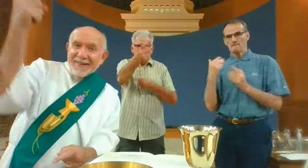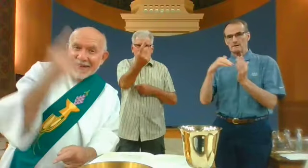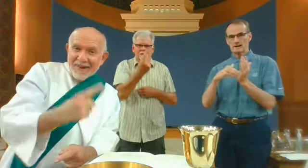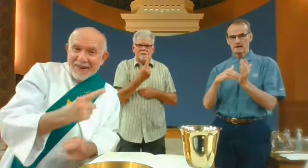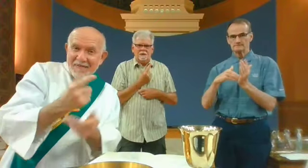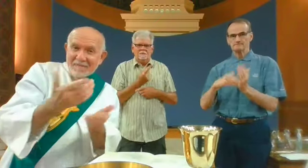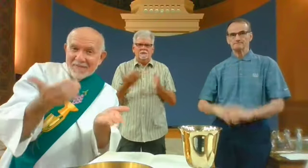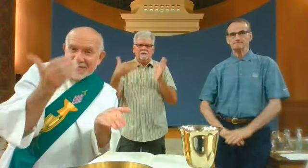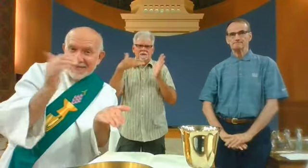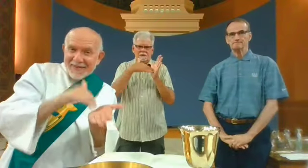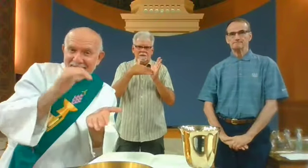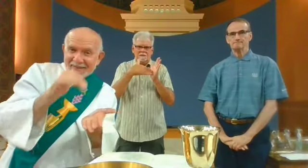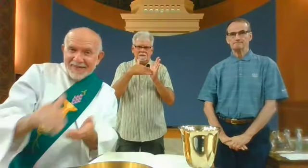until you come again.